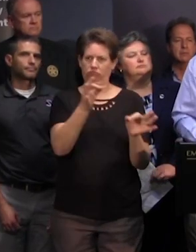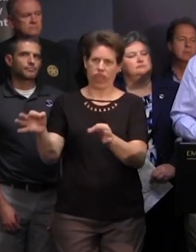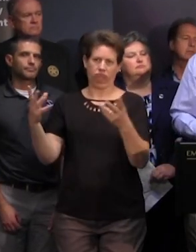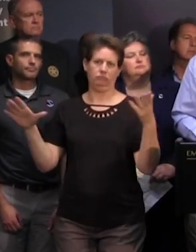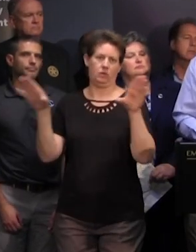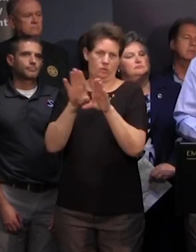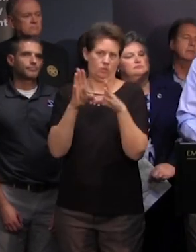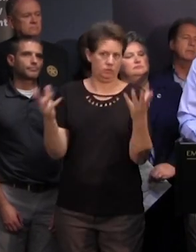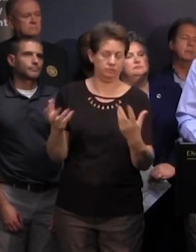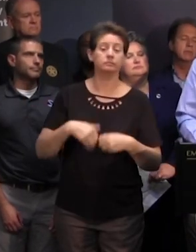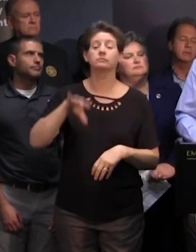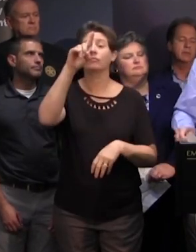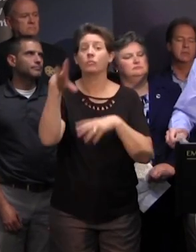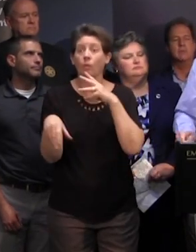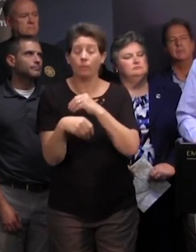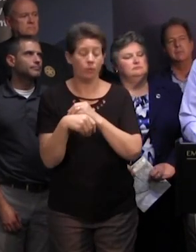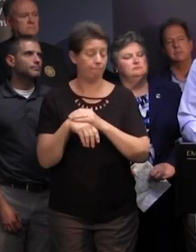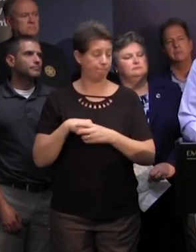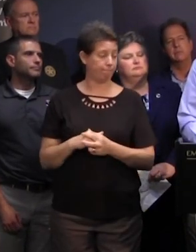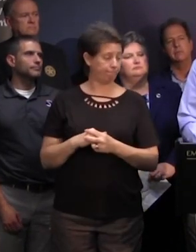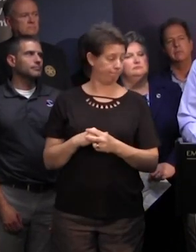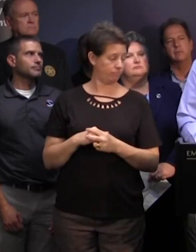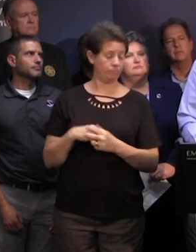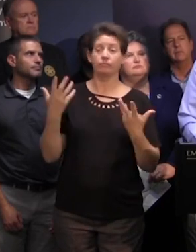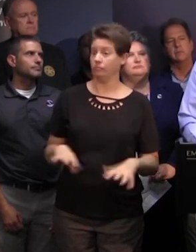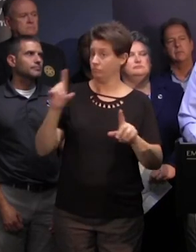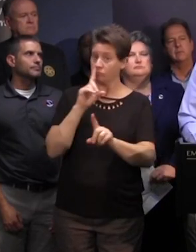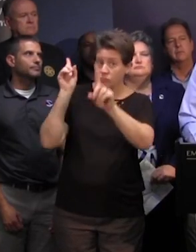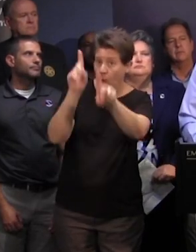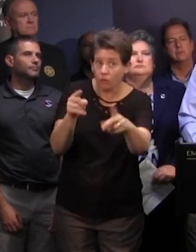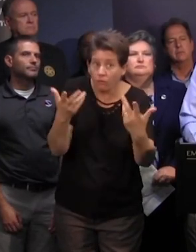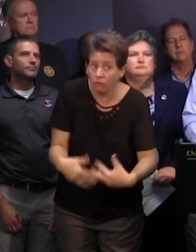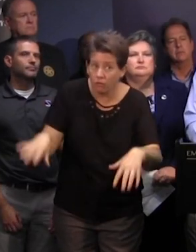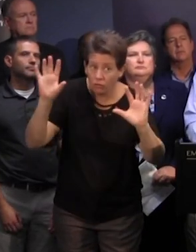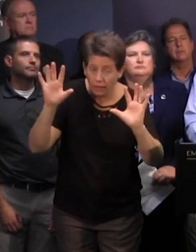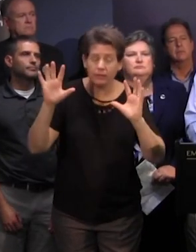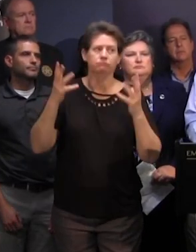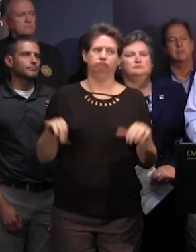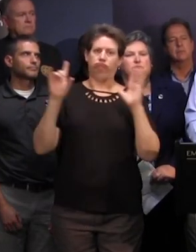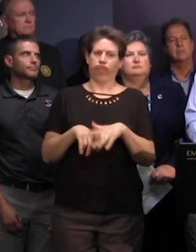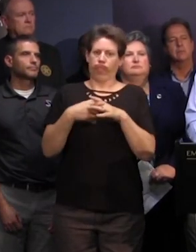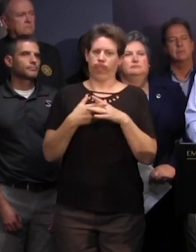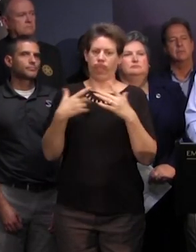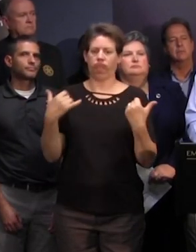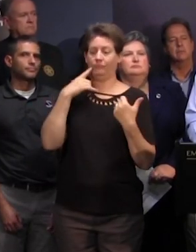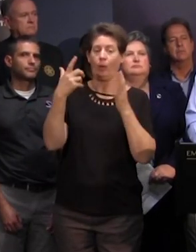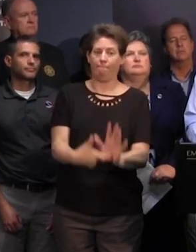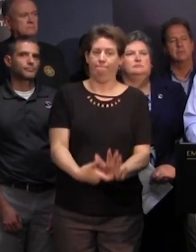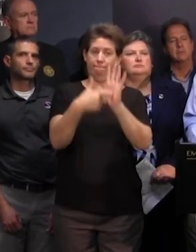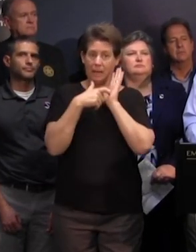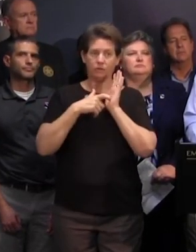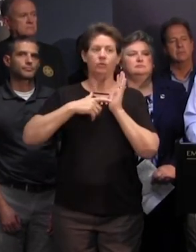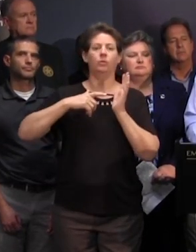one more thing is the i've issued the order already and it is is in effect for a mandatory